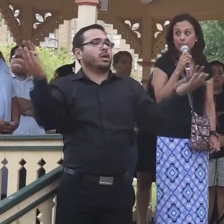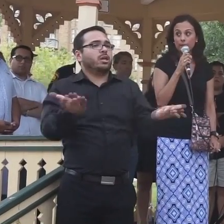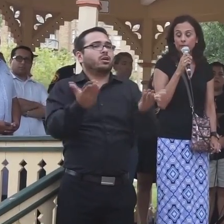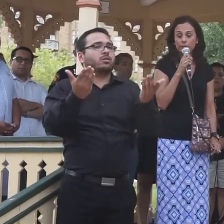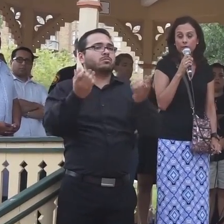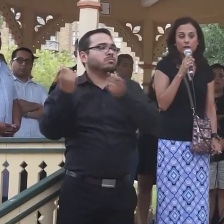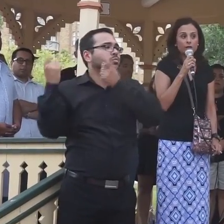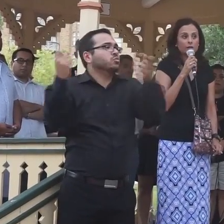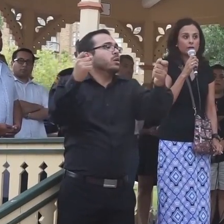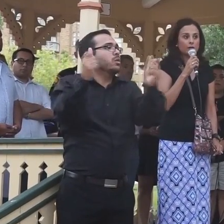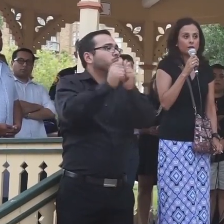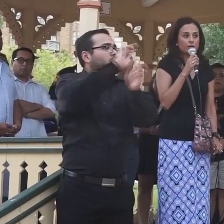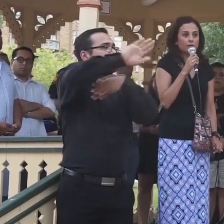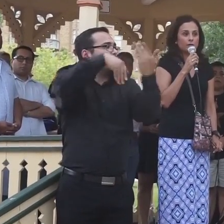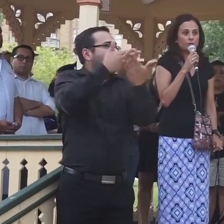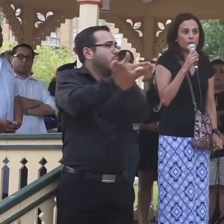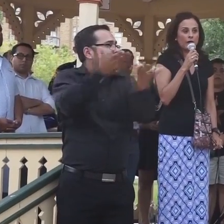of you.